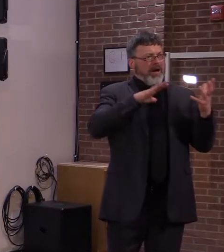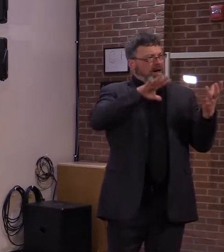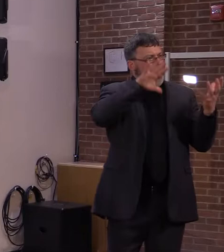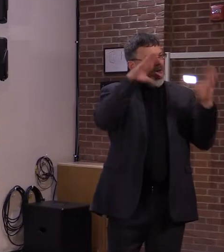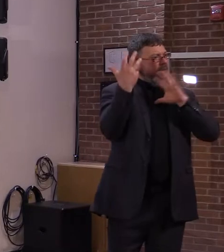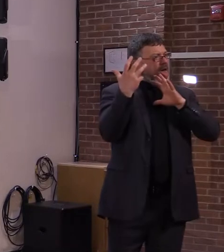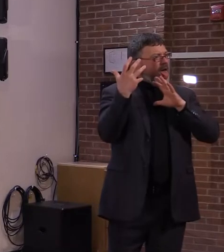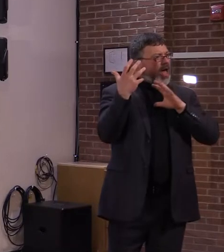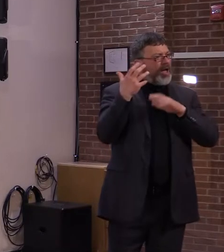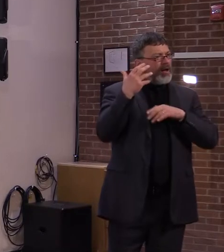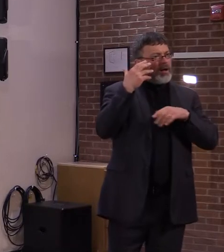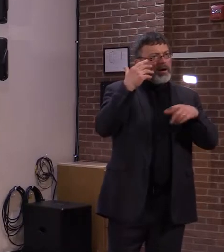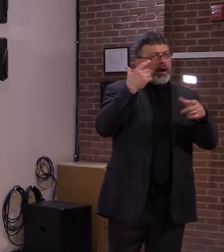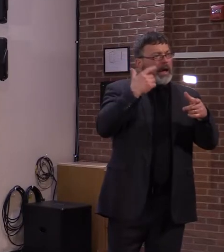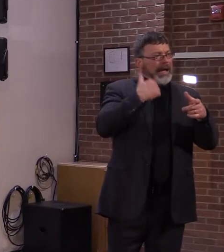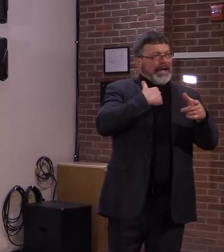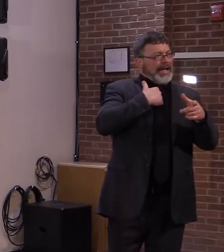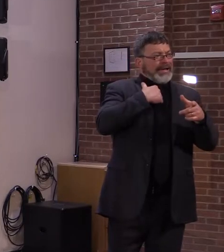work.